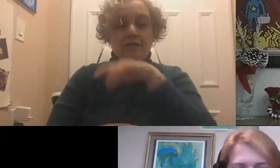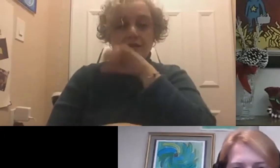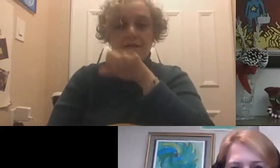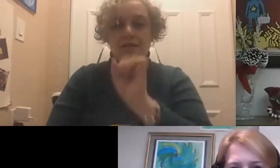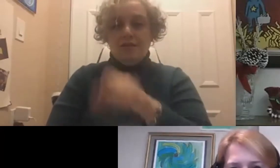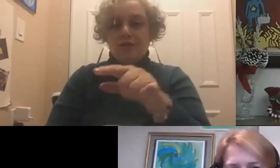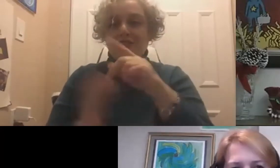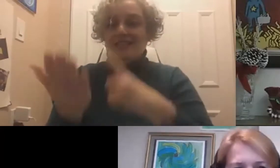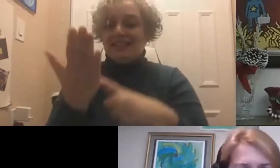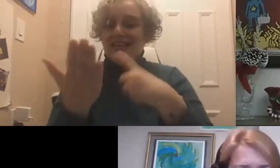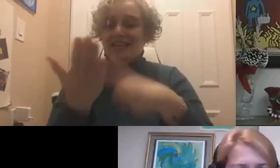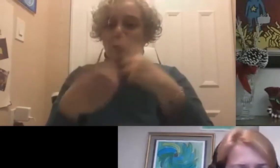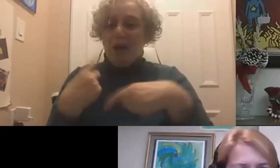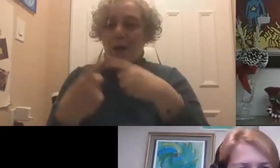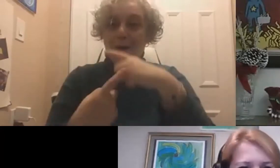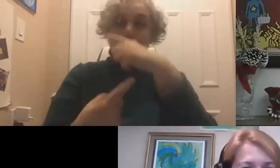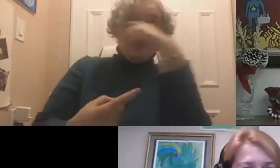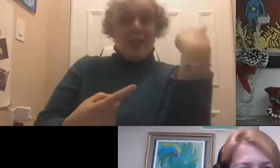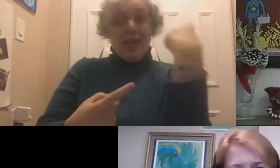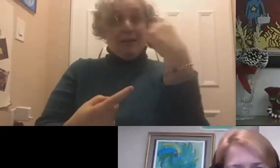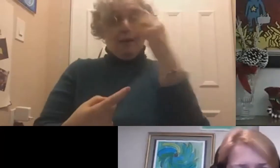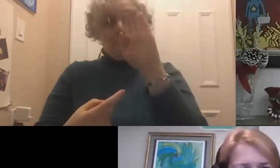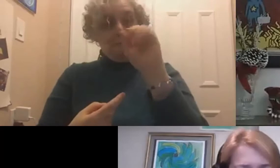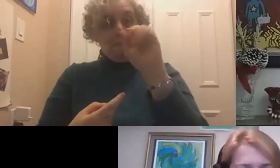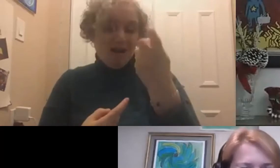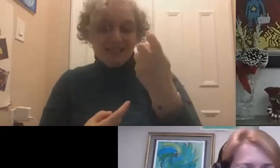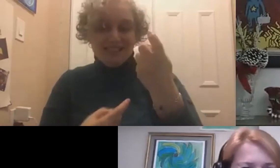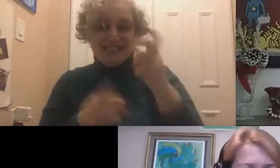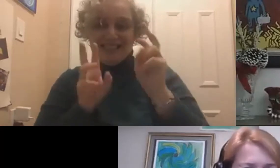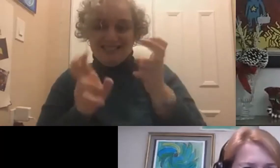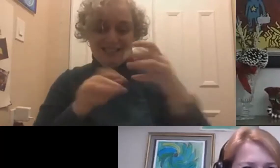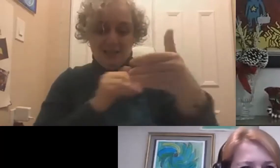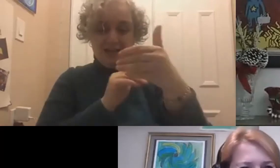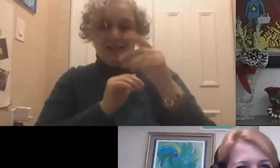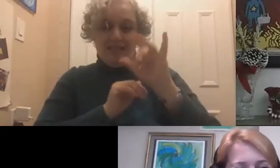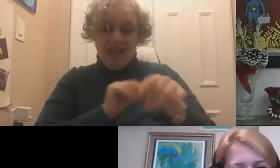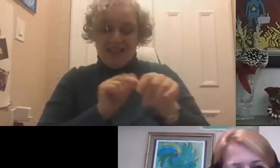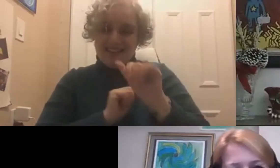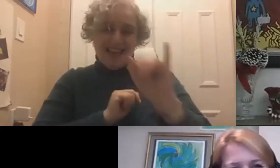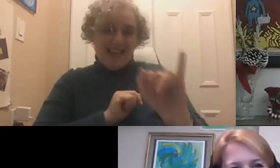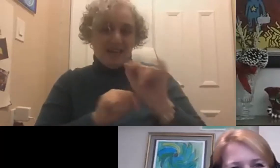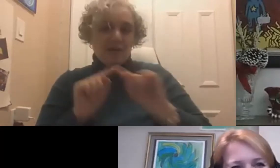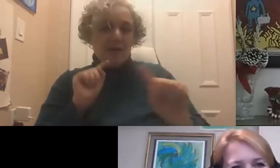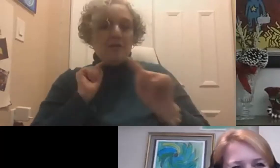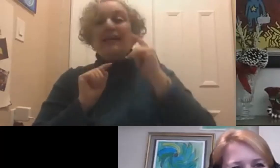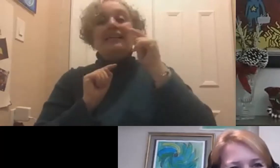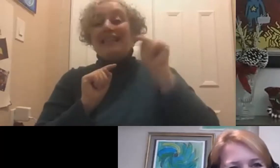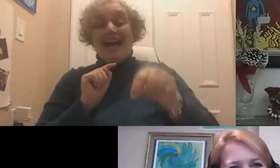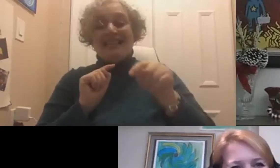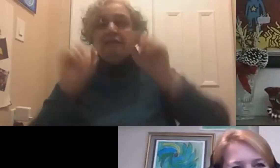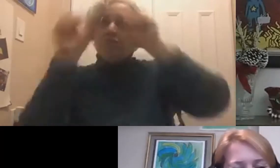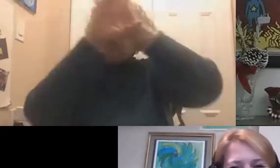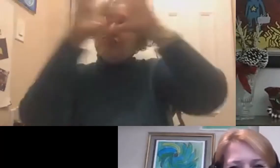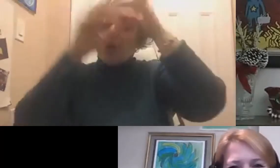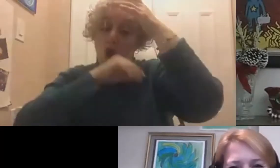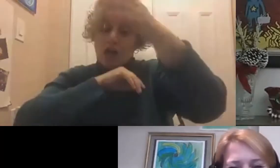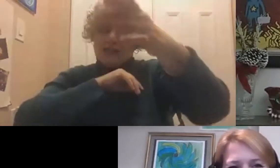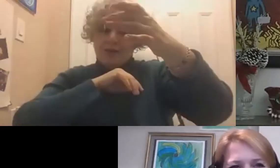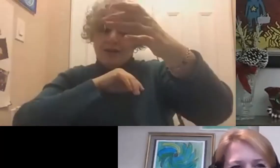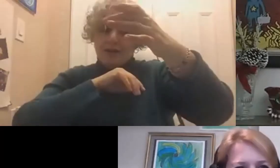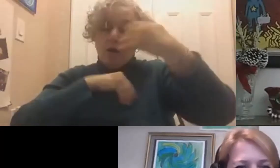box of recruiting. And it's not an AI thing. It's the process. Shay, I bet